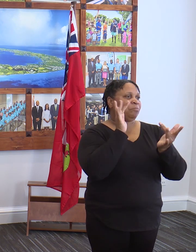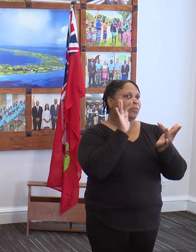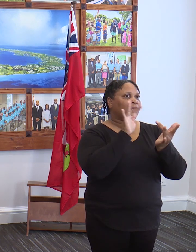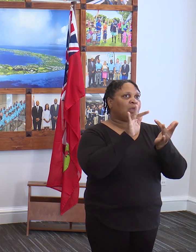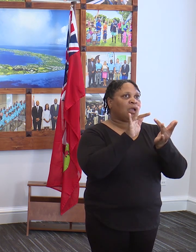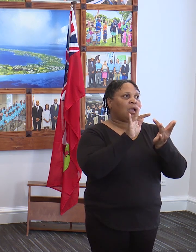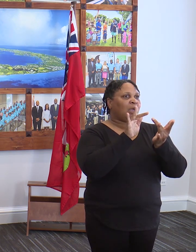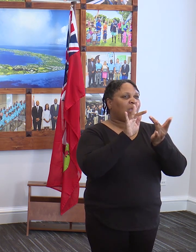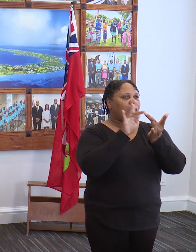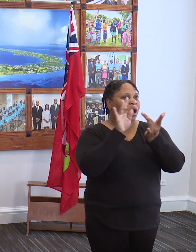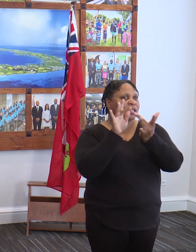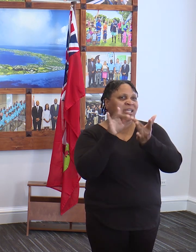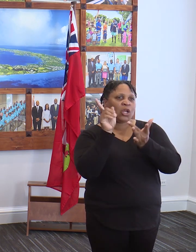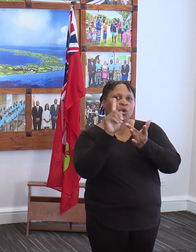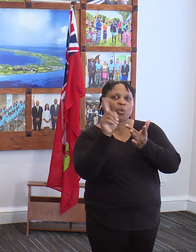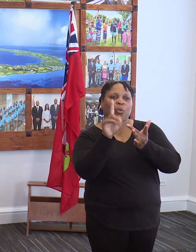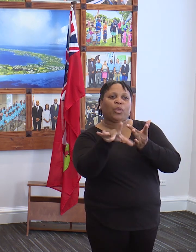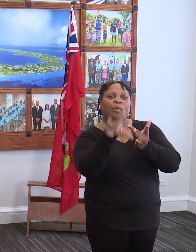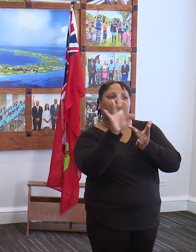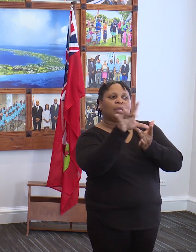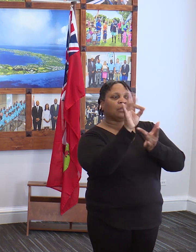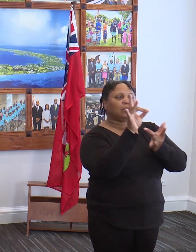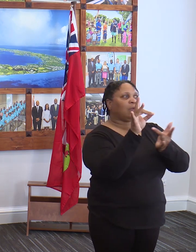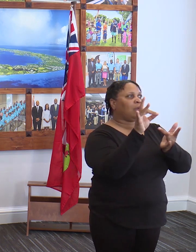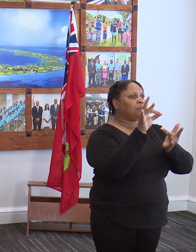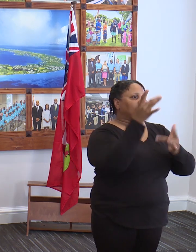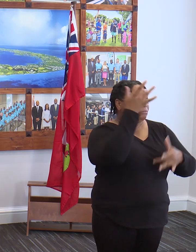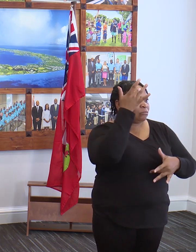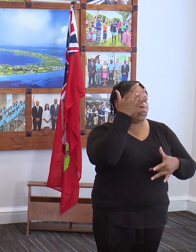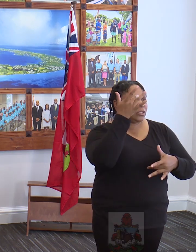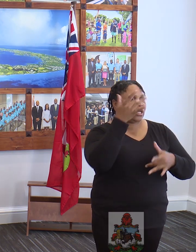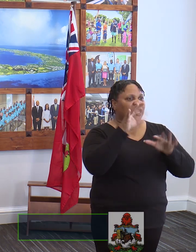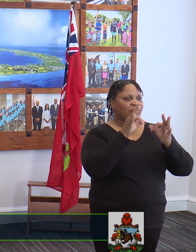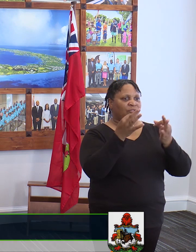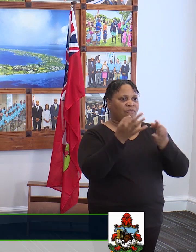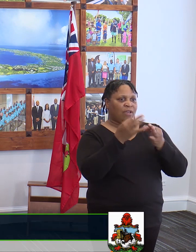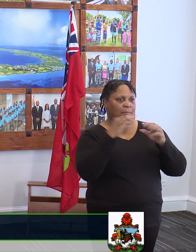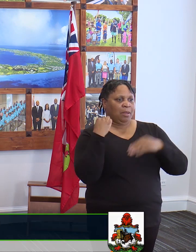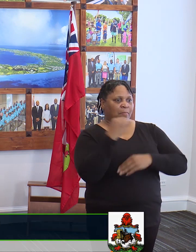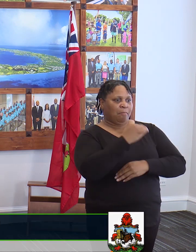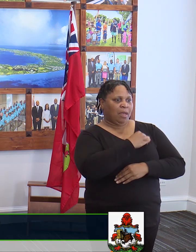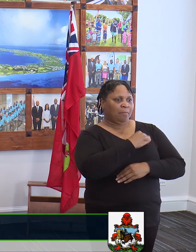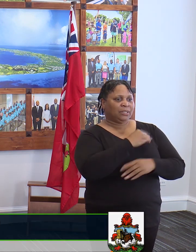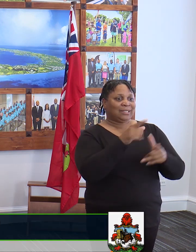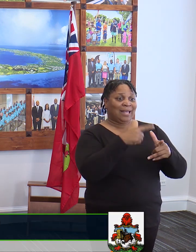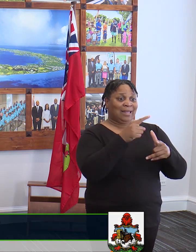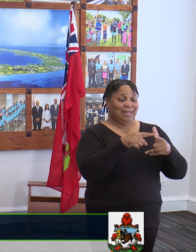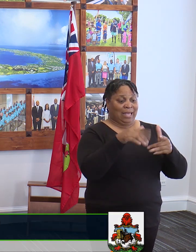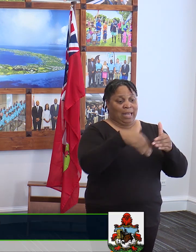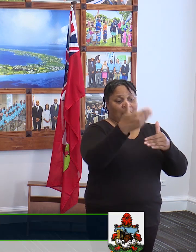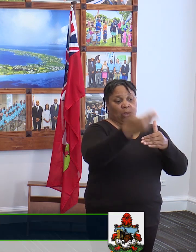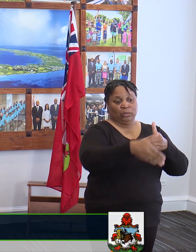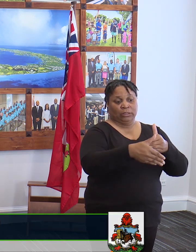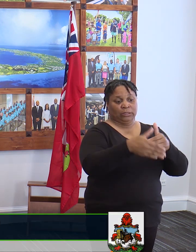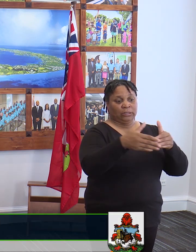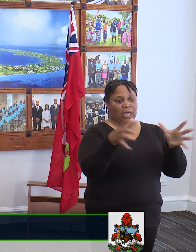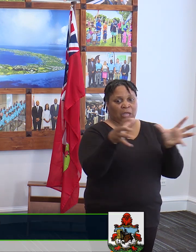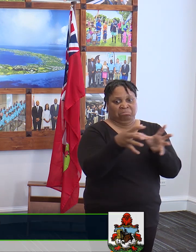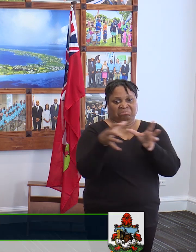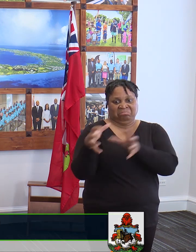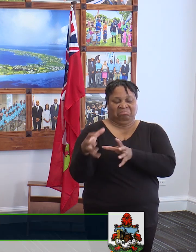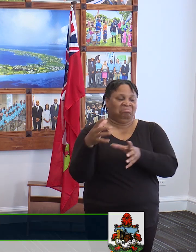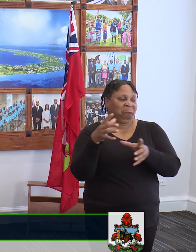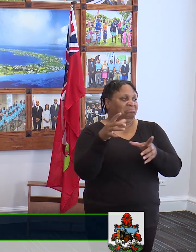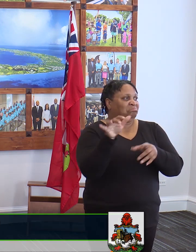tracing, which is where they contact, first and foremost, the family members of those individuals, and then their outside groups, such as their workmates,